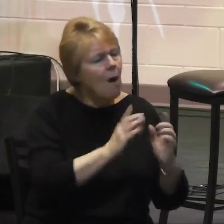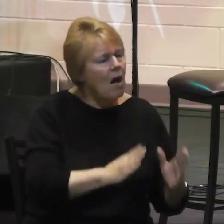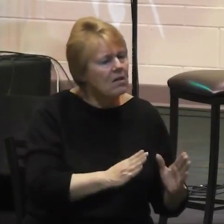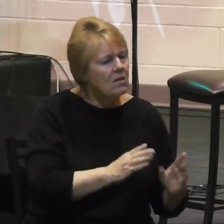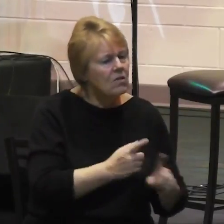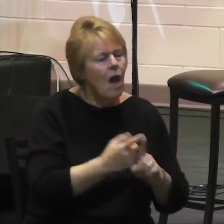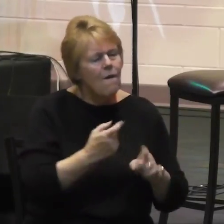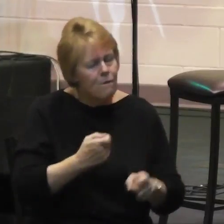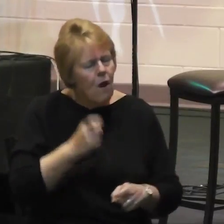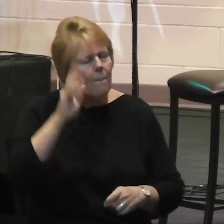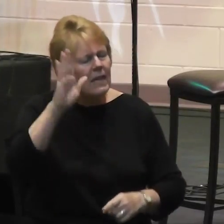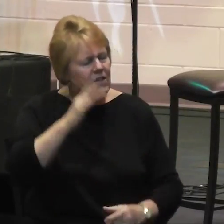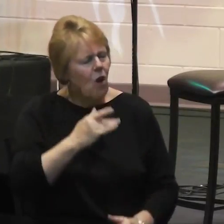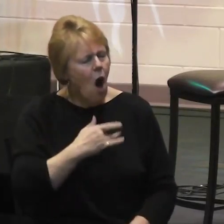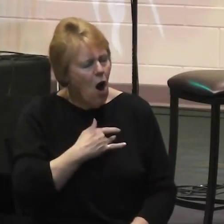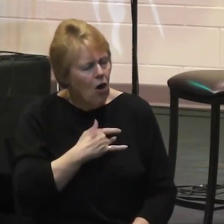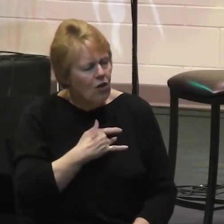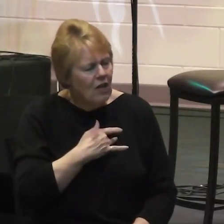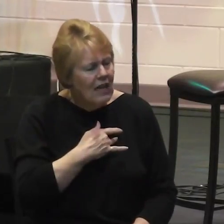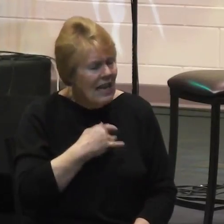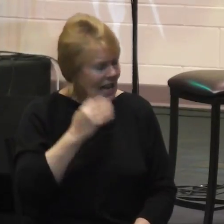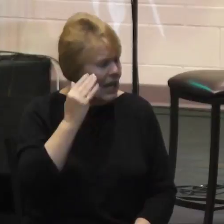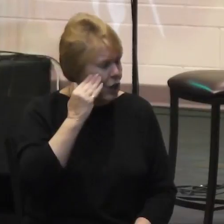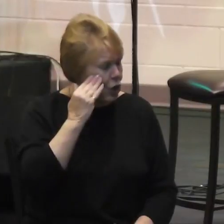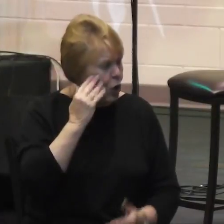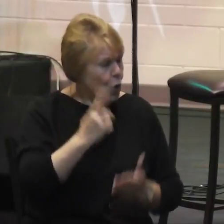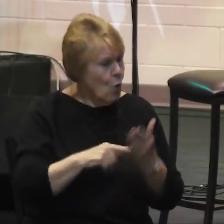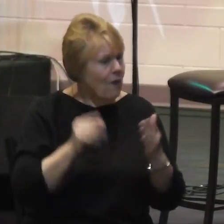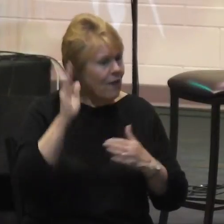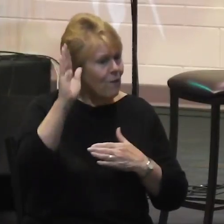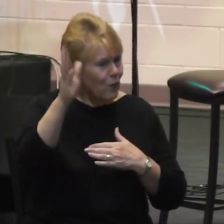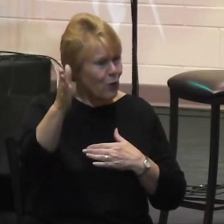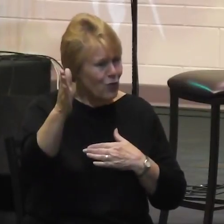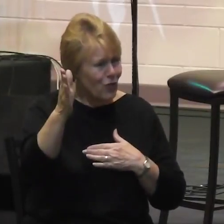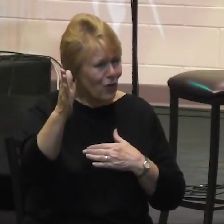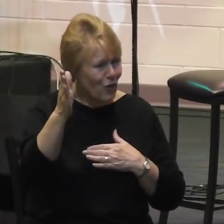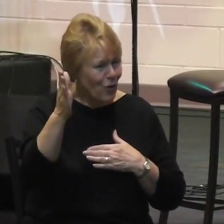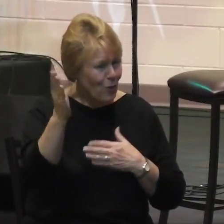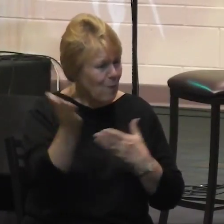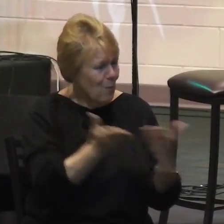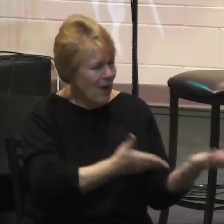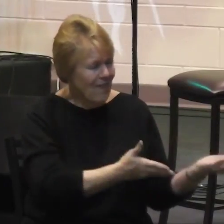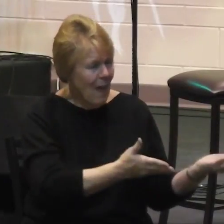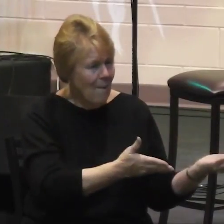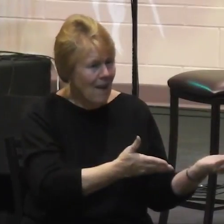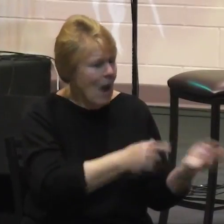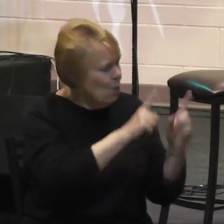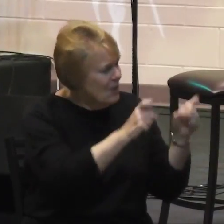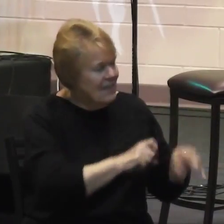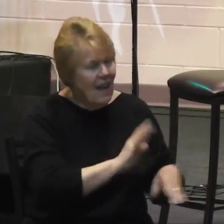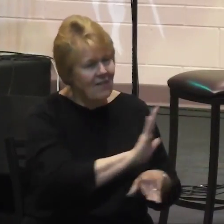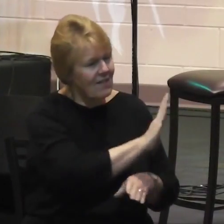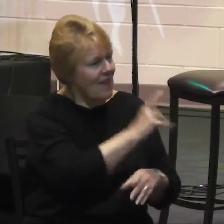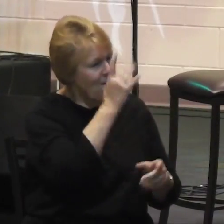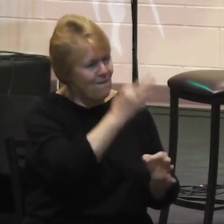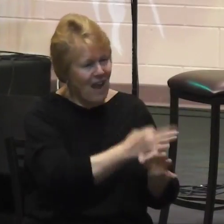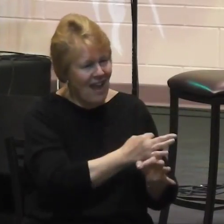what lie ahead and that what was coming would test their faith in ways that they had never experienced before.